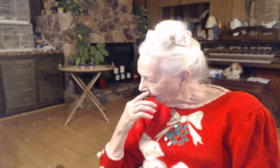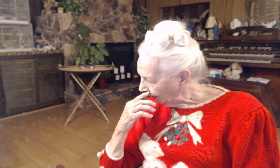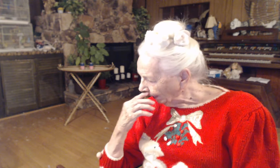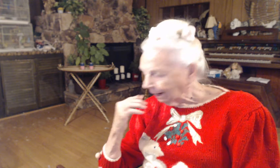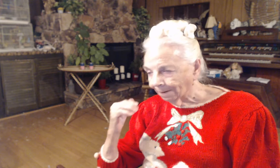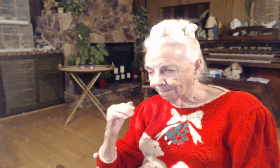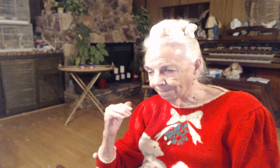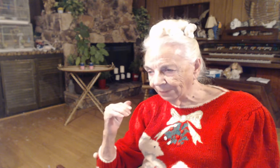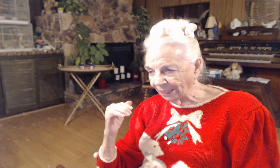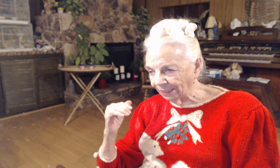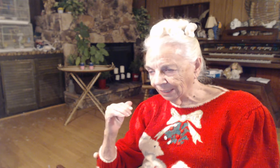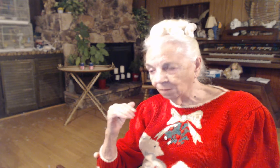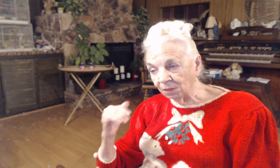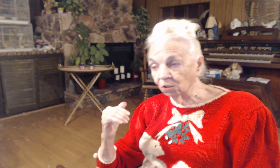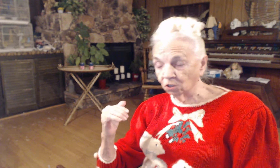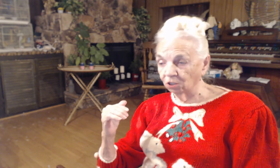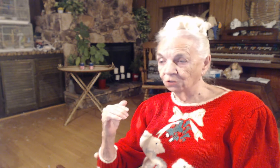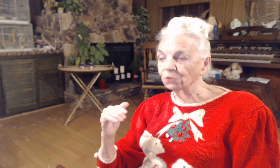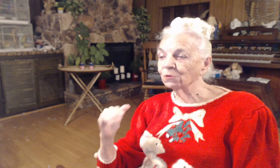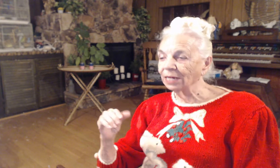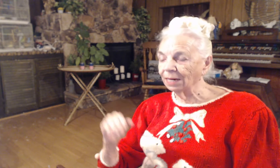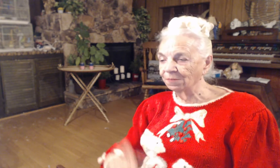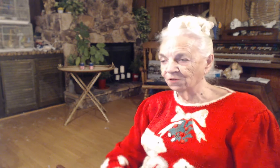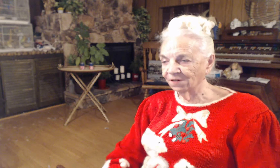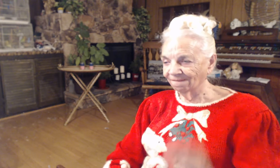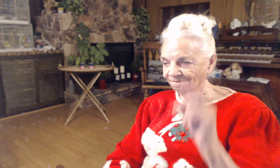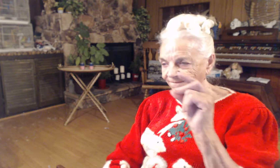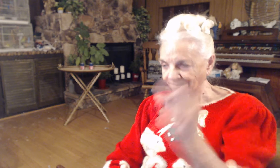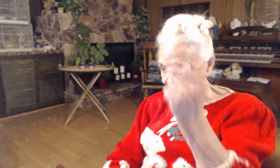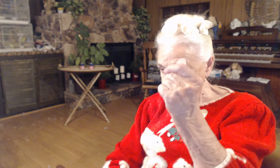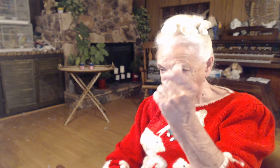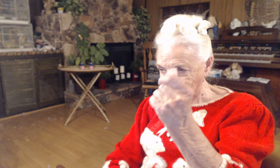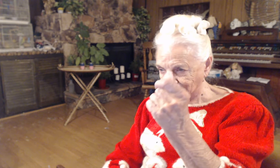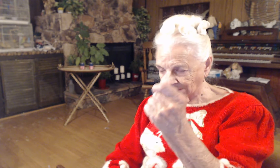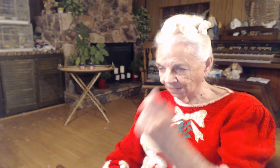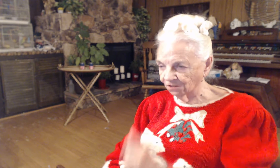But a miracle. Usually happens. It's done.